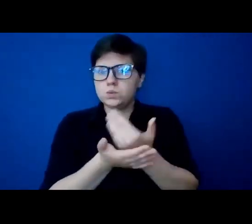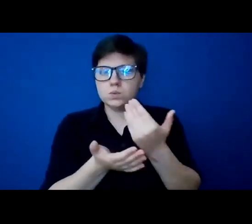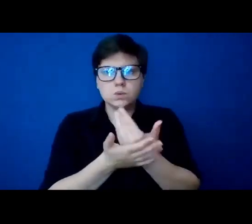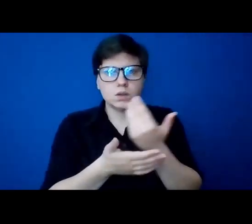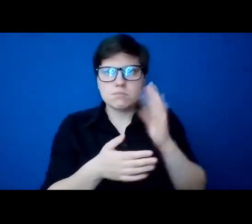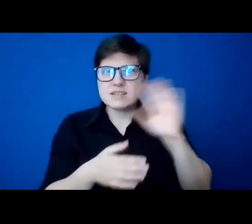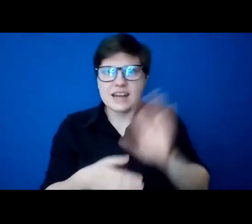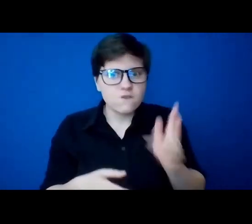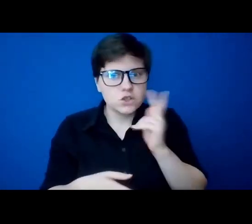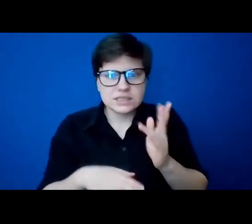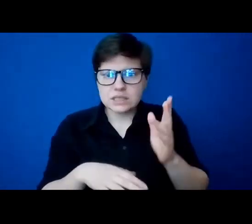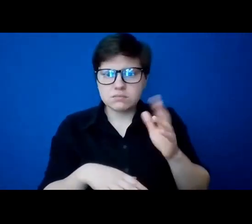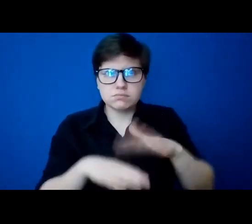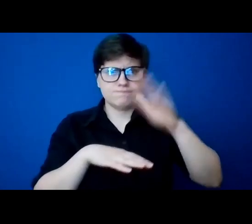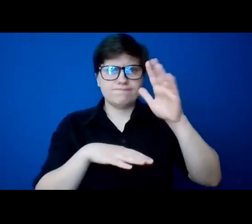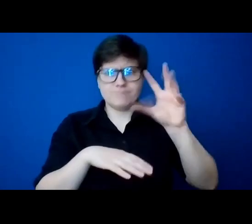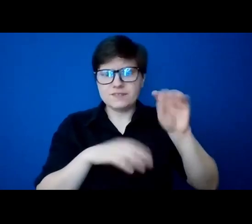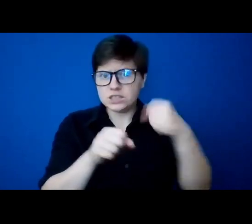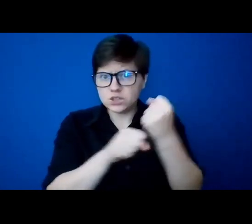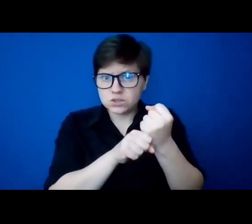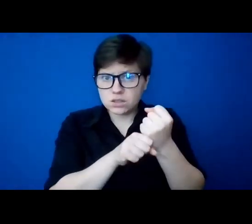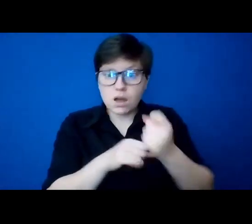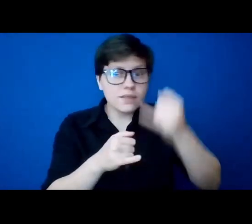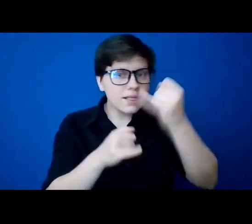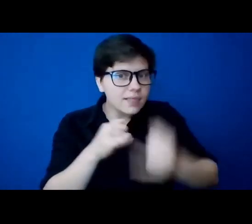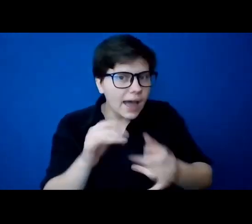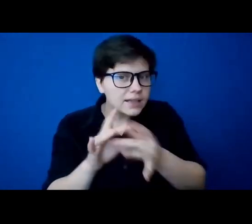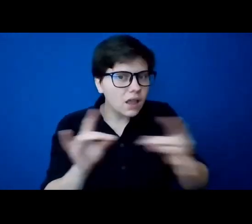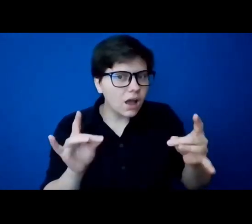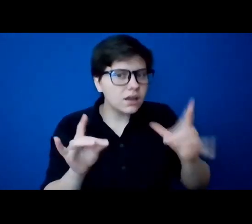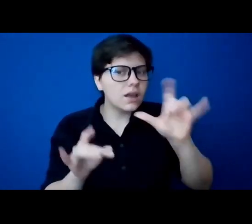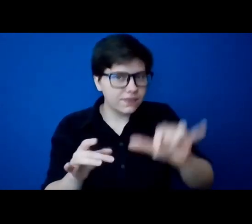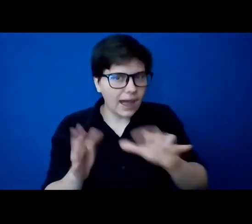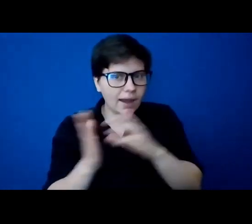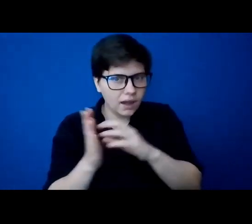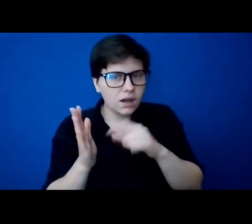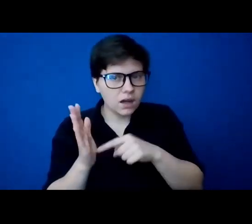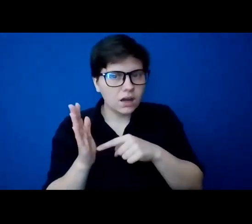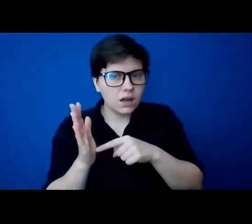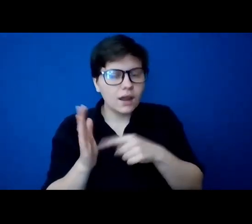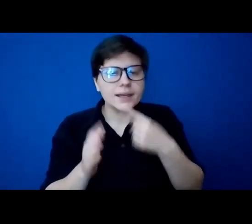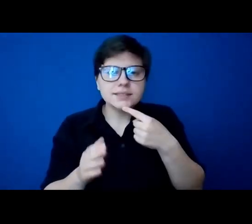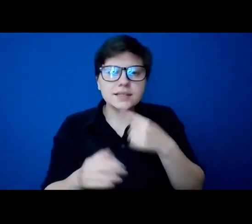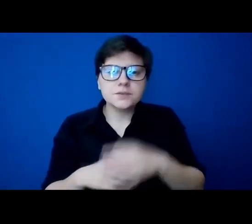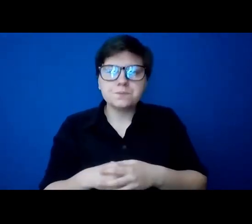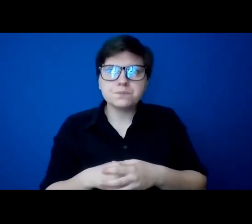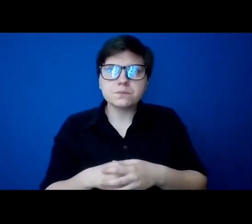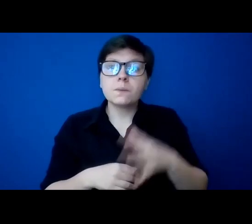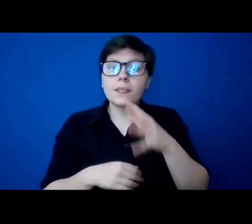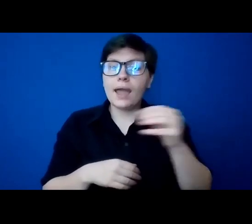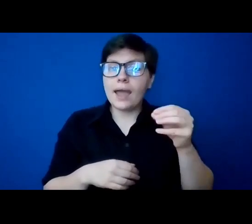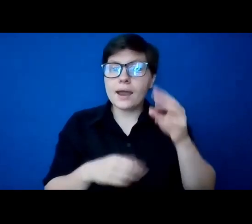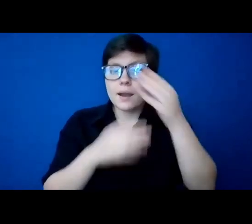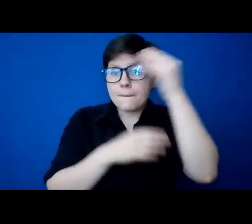plus years. And that was the last line in that event. It said, and Mary stayed with